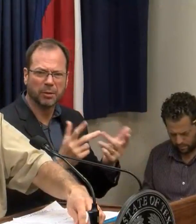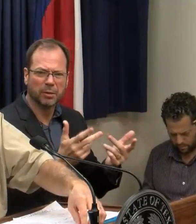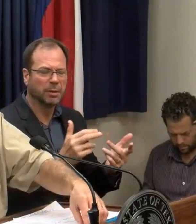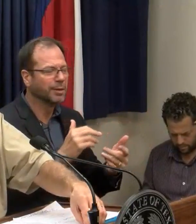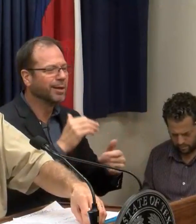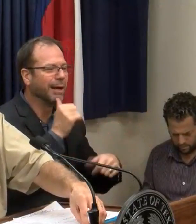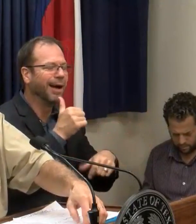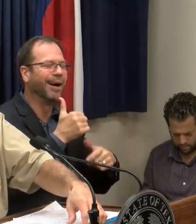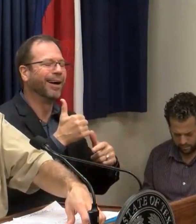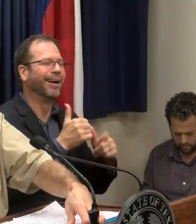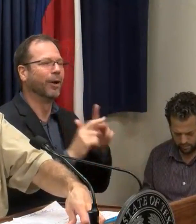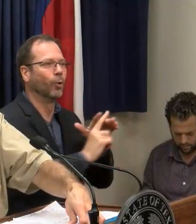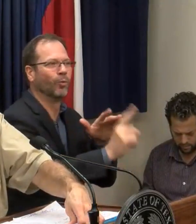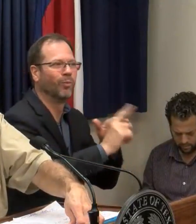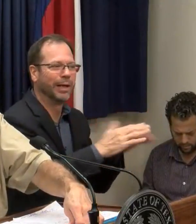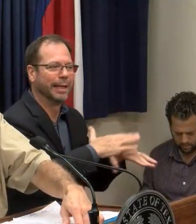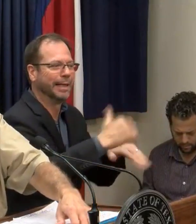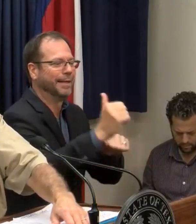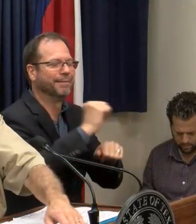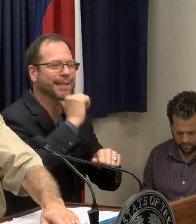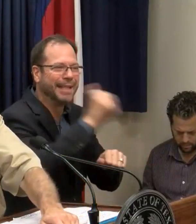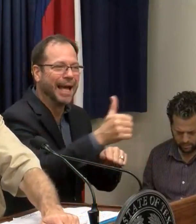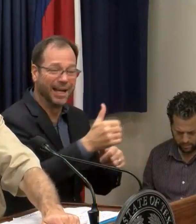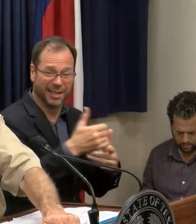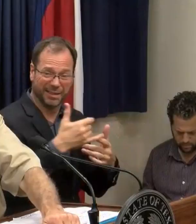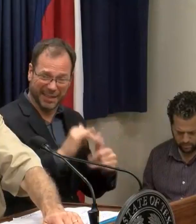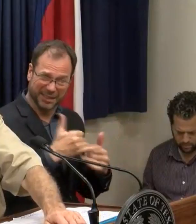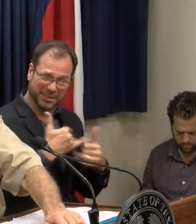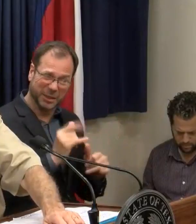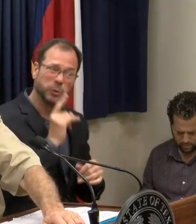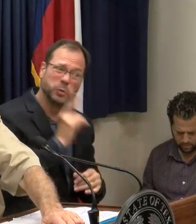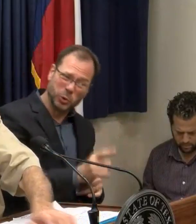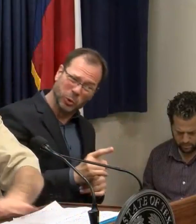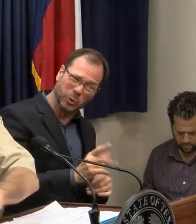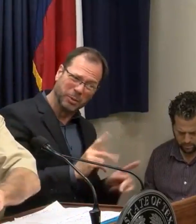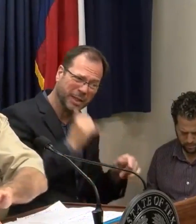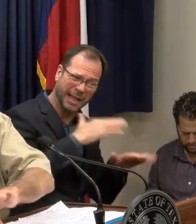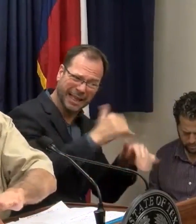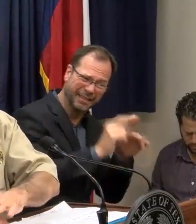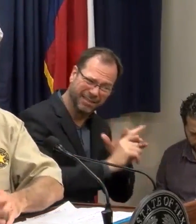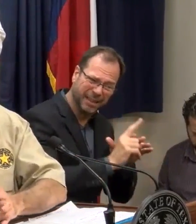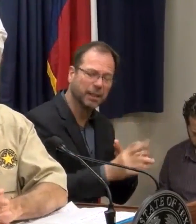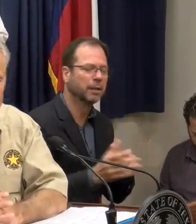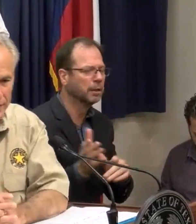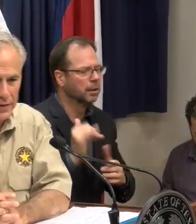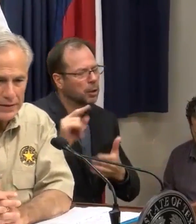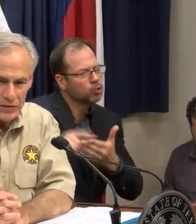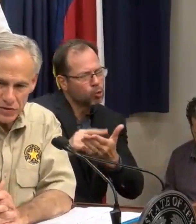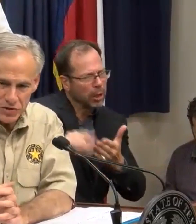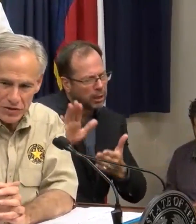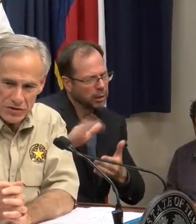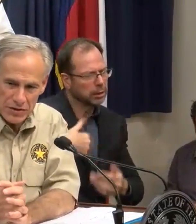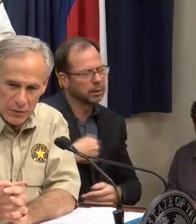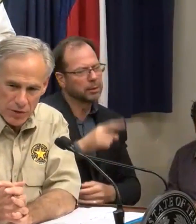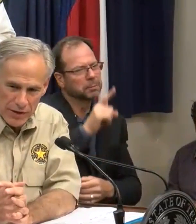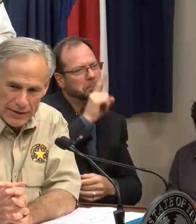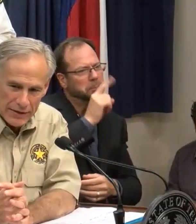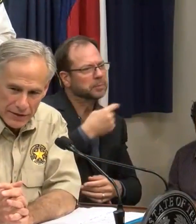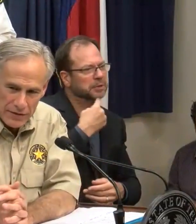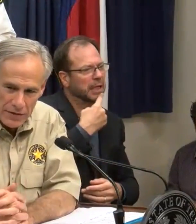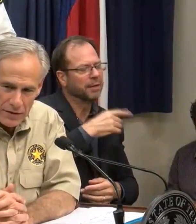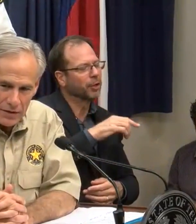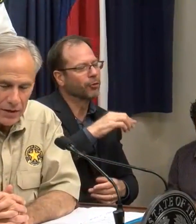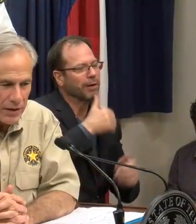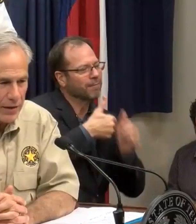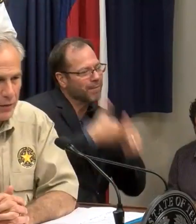evacuation calls maybe more than expected. that is that still the case? MR. Well, I'll correct that. I didn't suggest that they were not